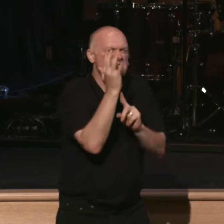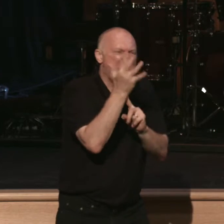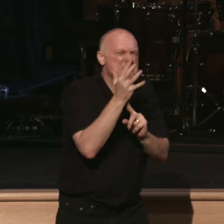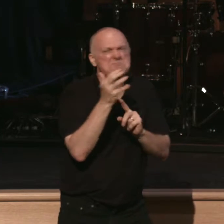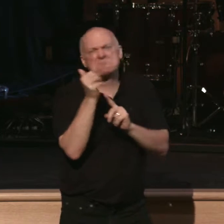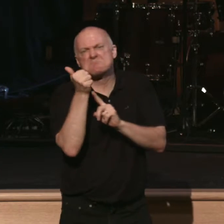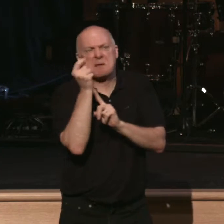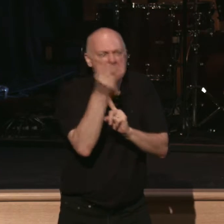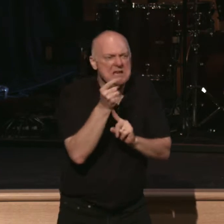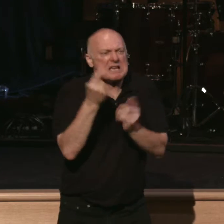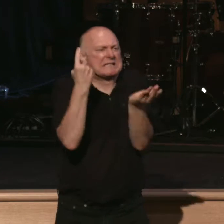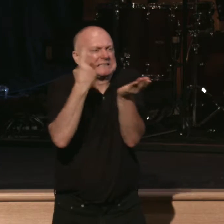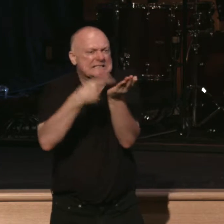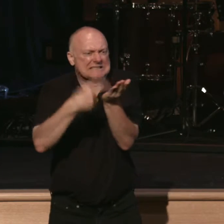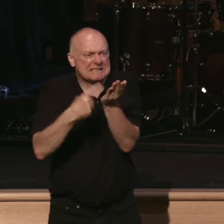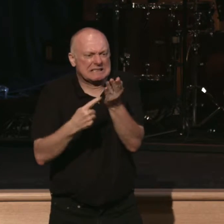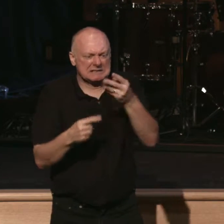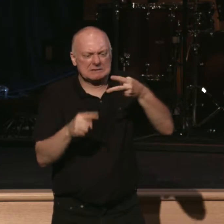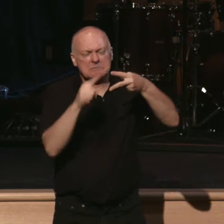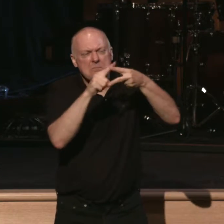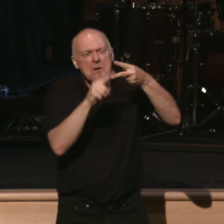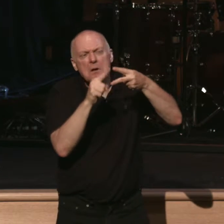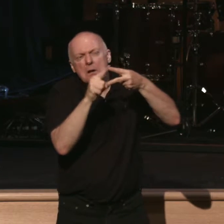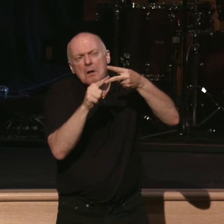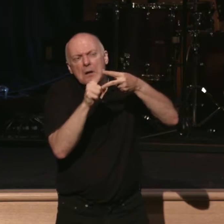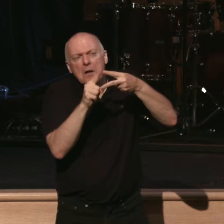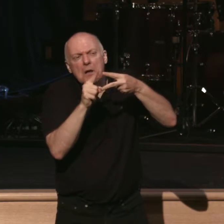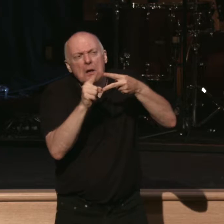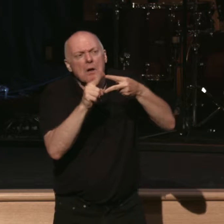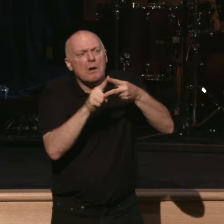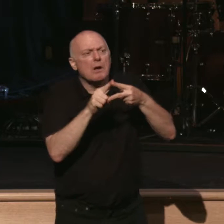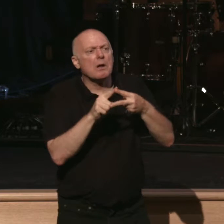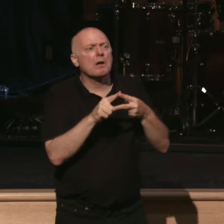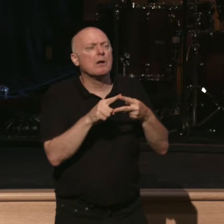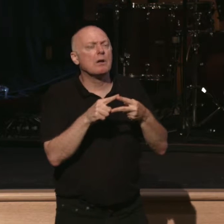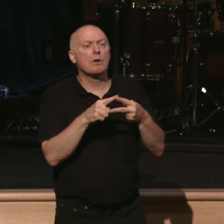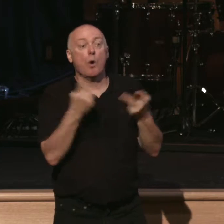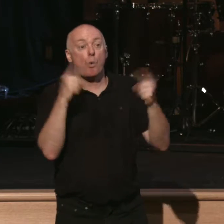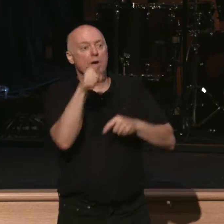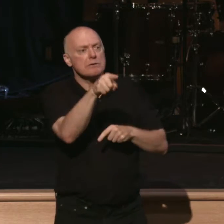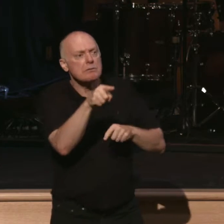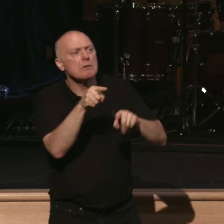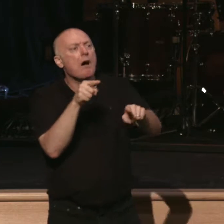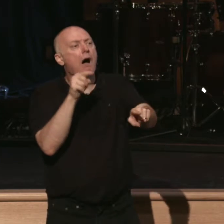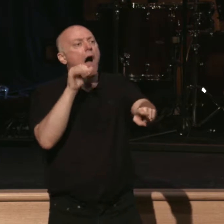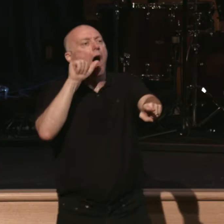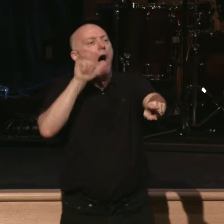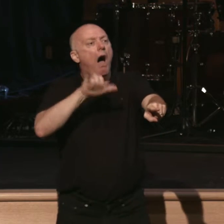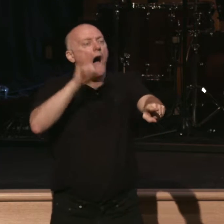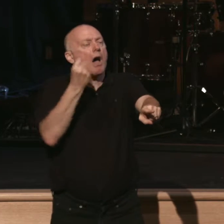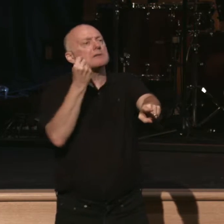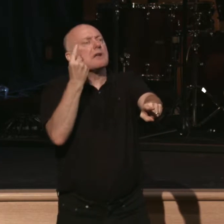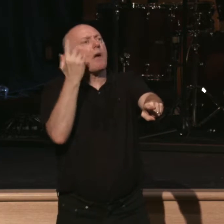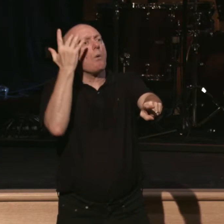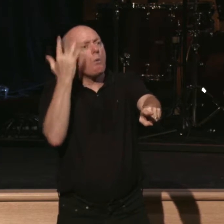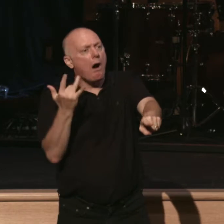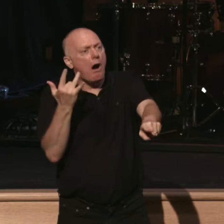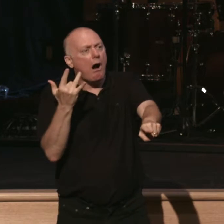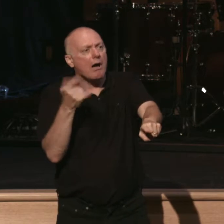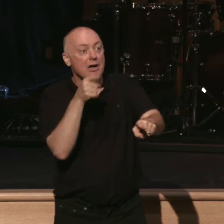discuss these two things. What does insight look like for you? What does it look like for you to be able to go down the